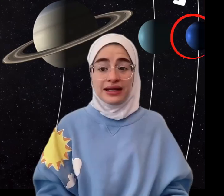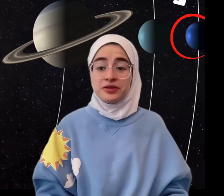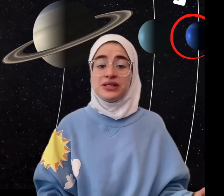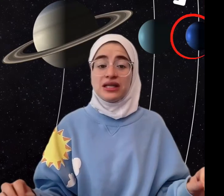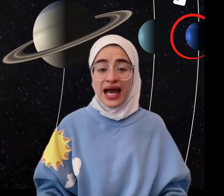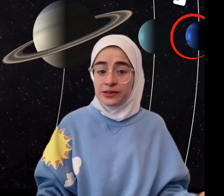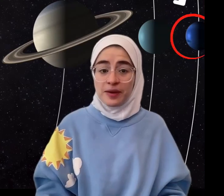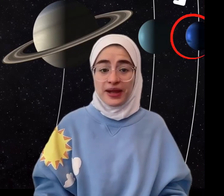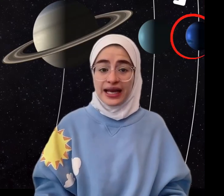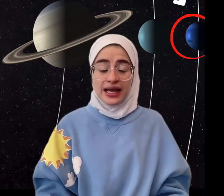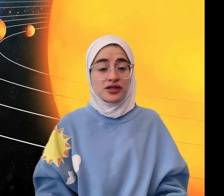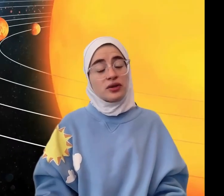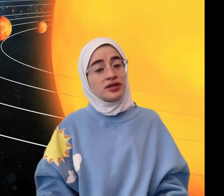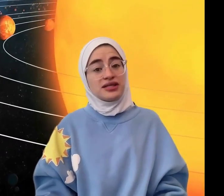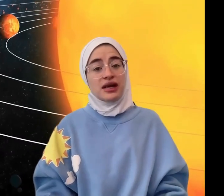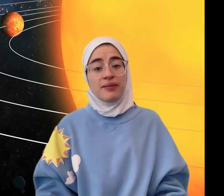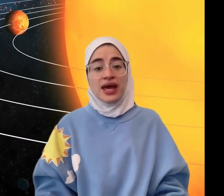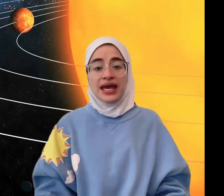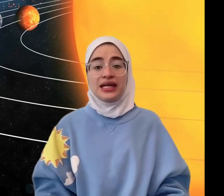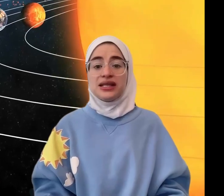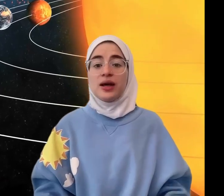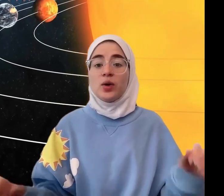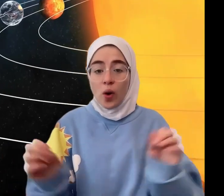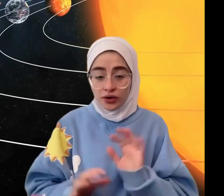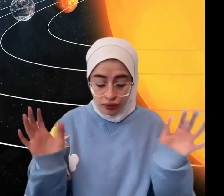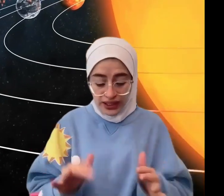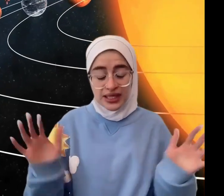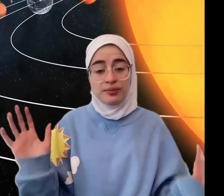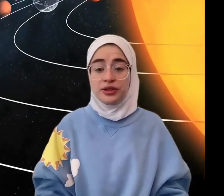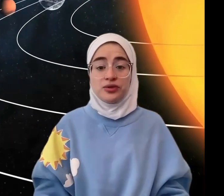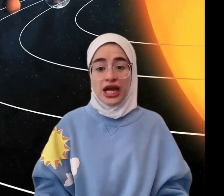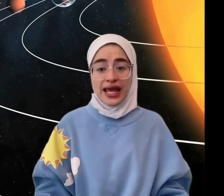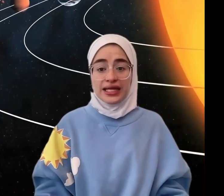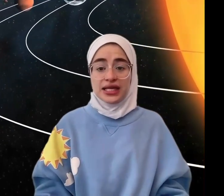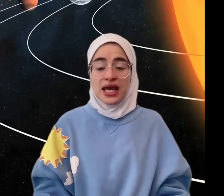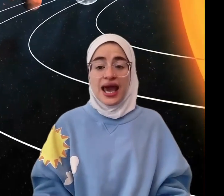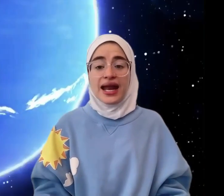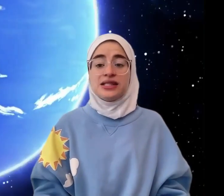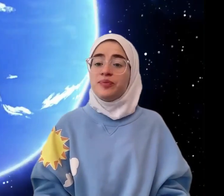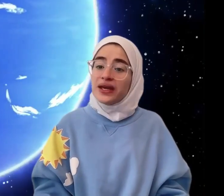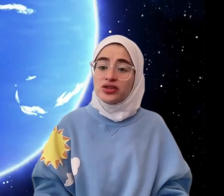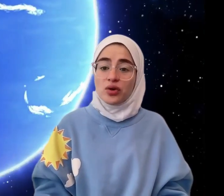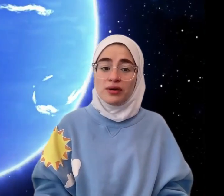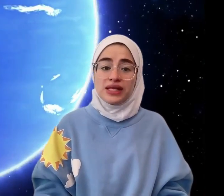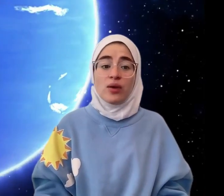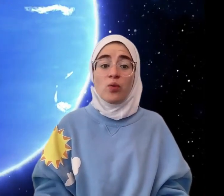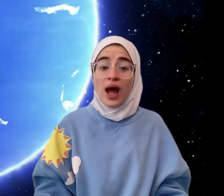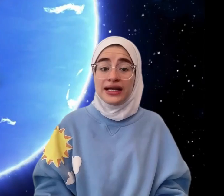Neptune is the last big planet in our solar system. It is like a cold, windy, blue giant. It has big storms, and one